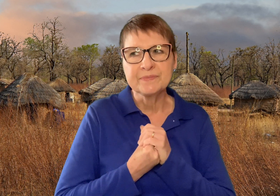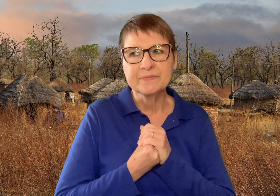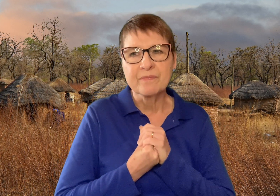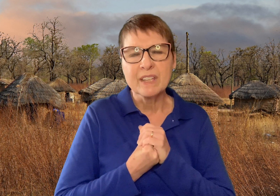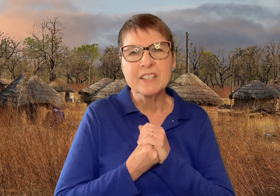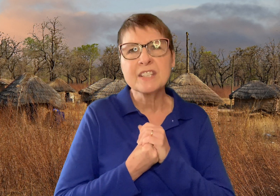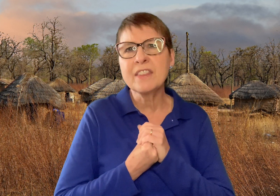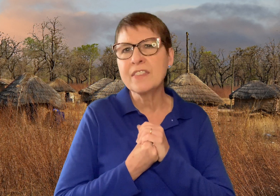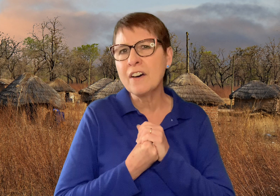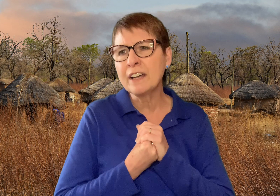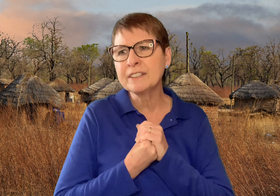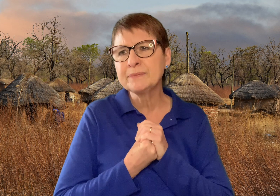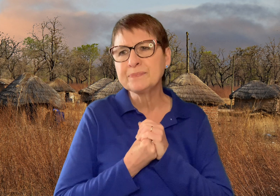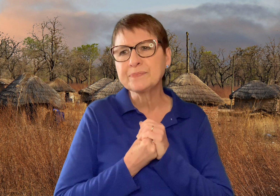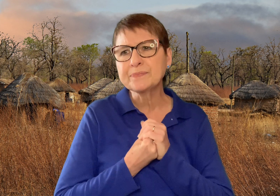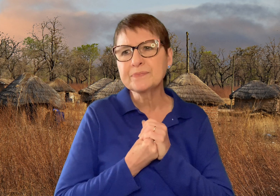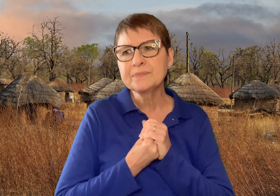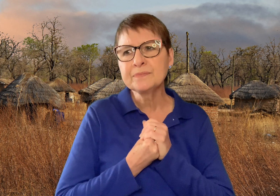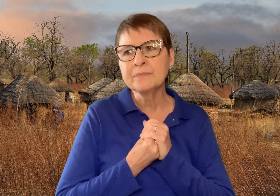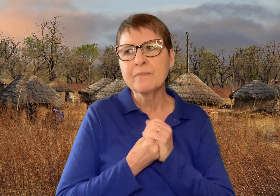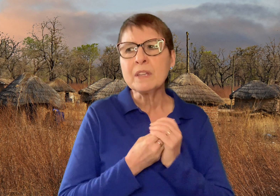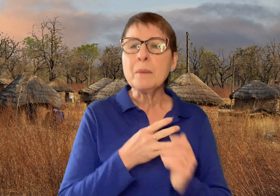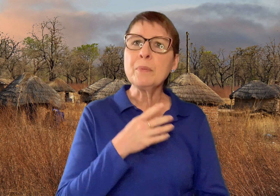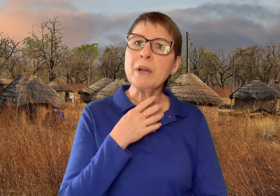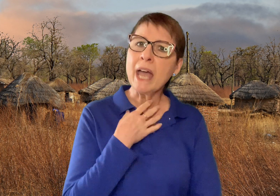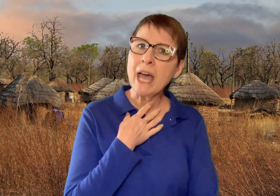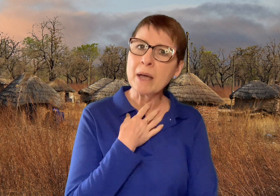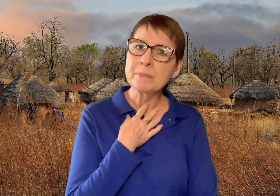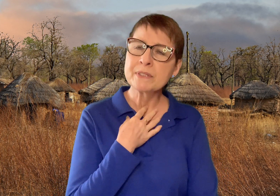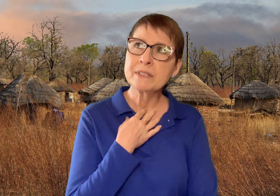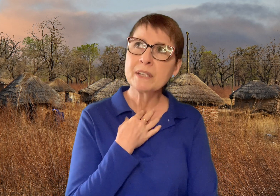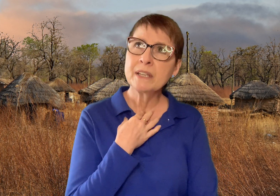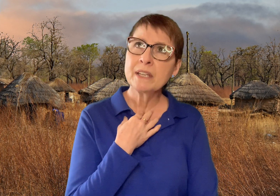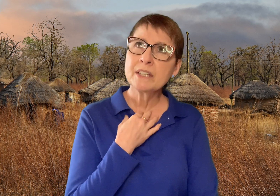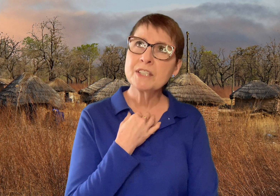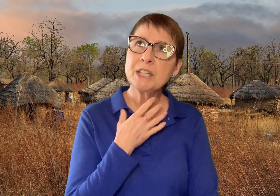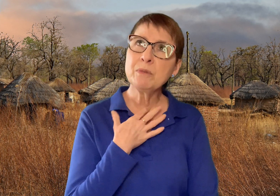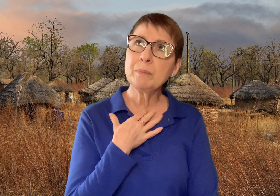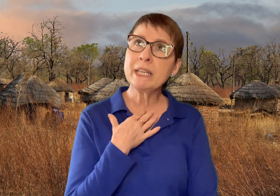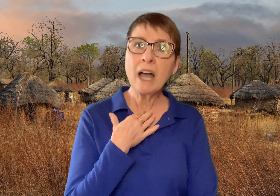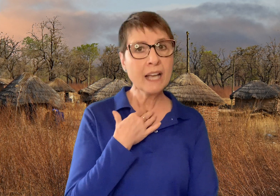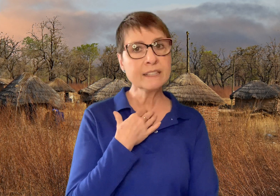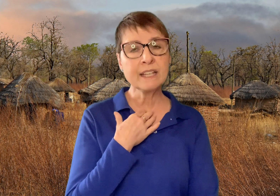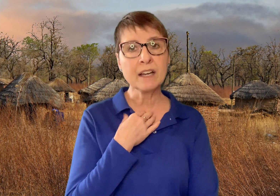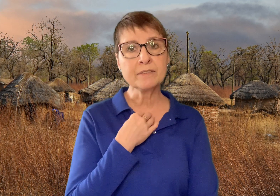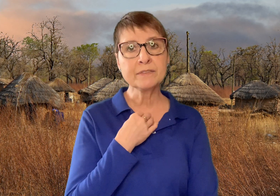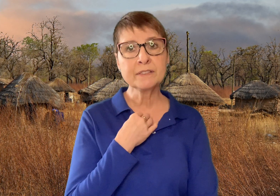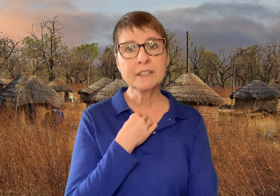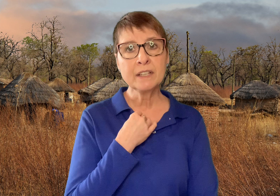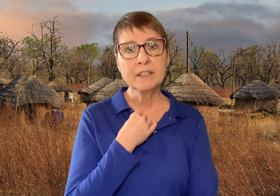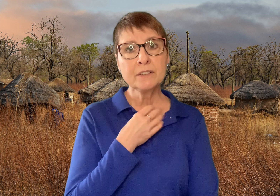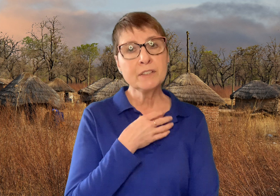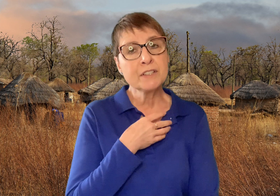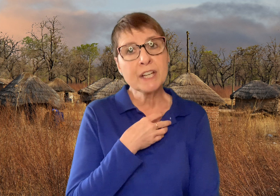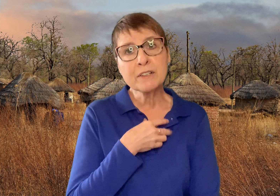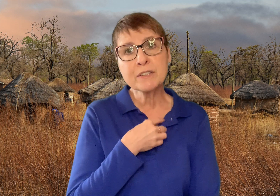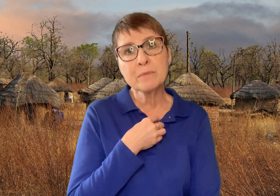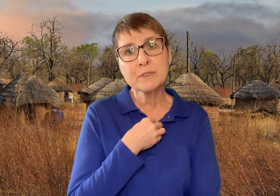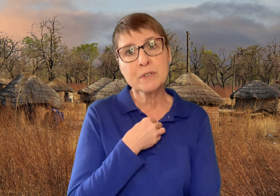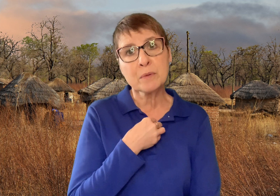She thought perhaps she will be kind enough to share some soup